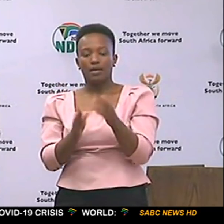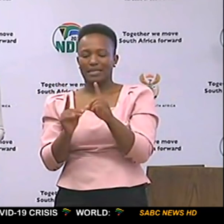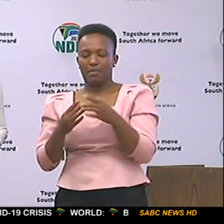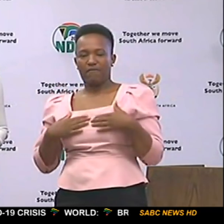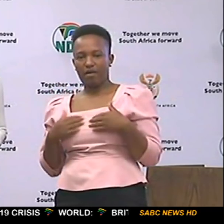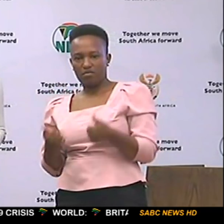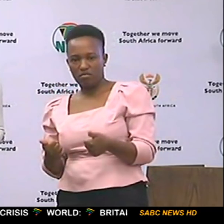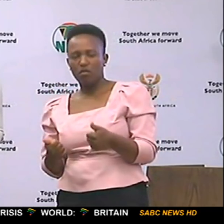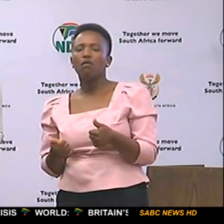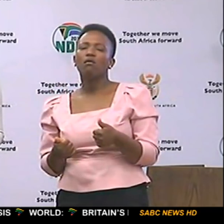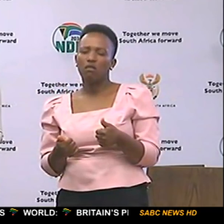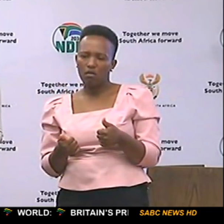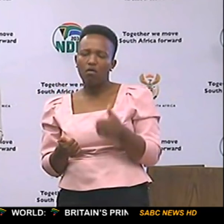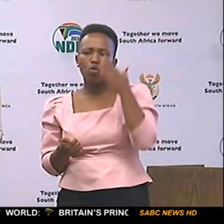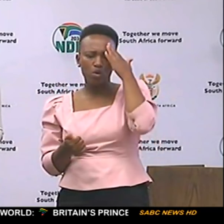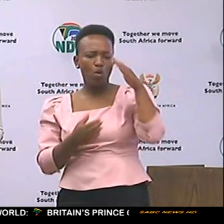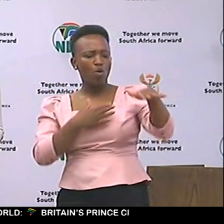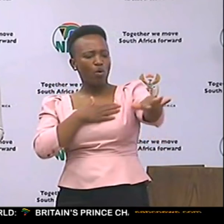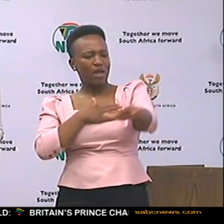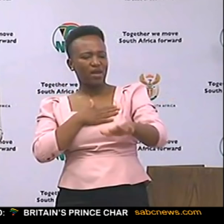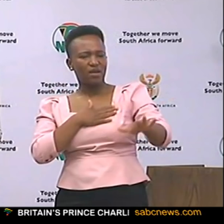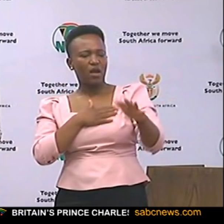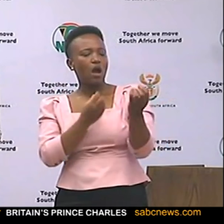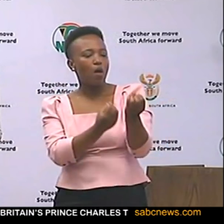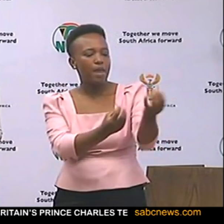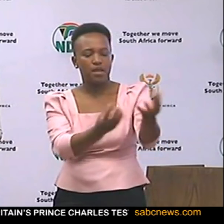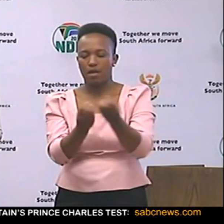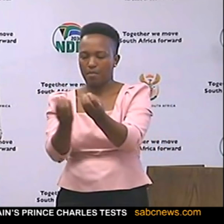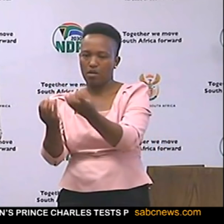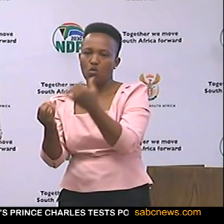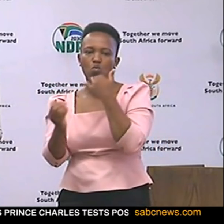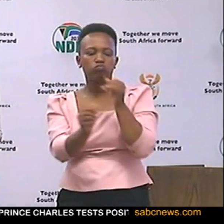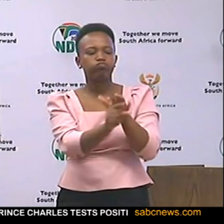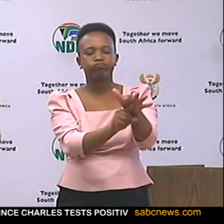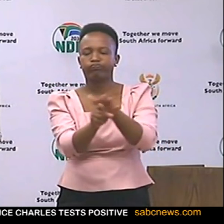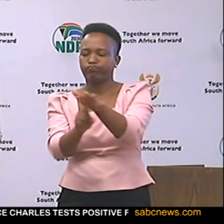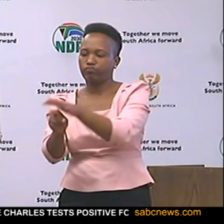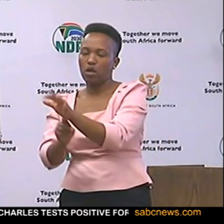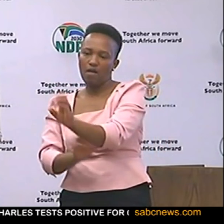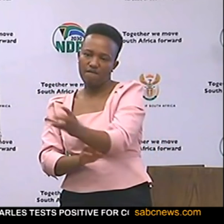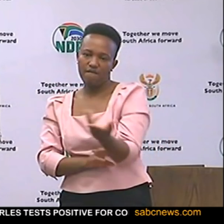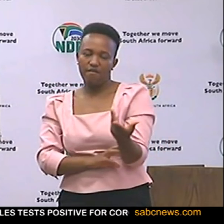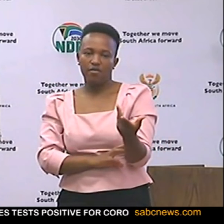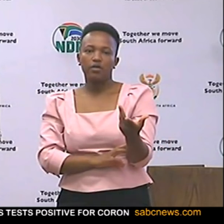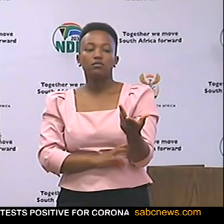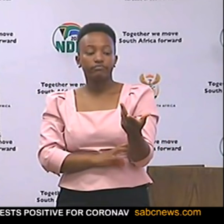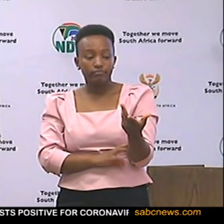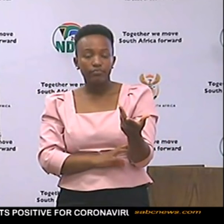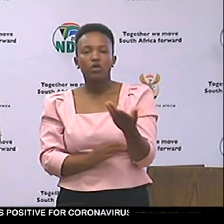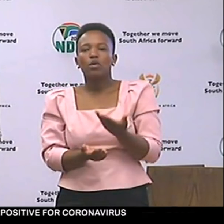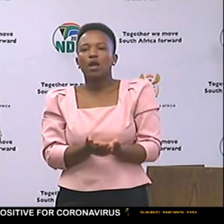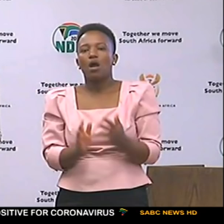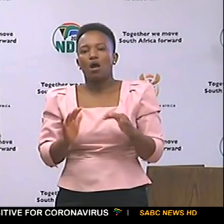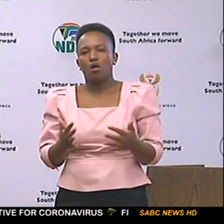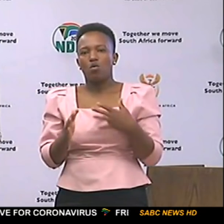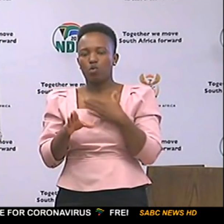Health, to say we know that in a particular area we have so many people that are infected, and that can only be enabled when